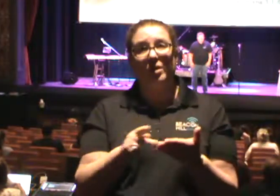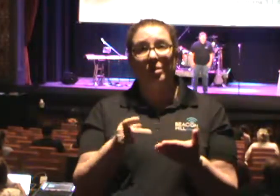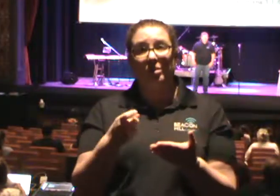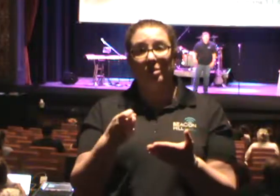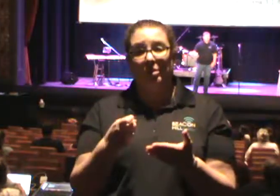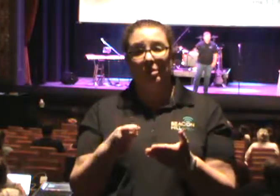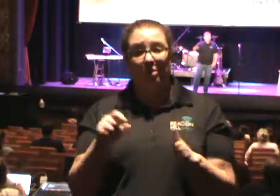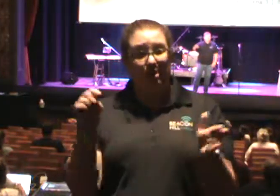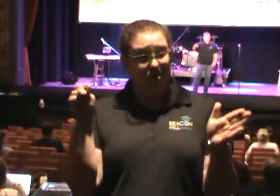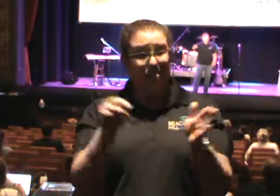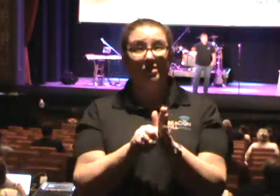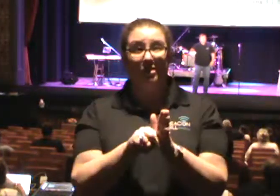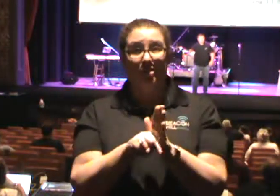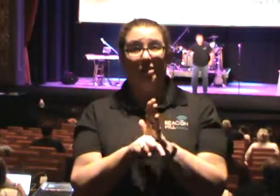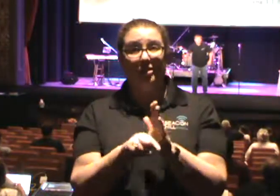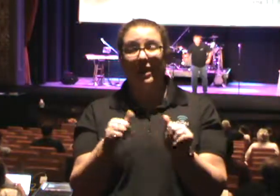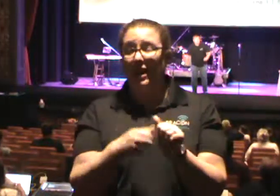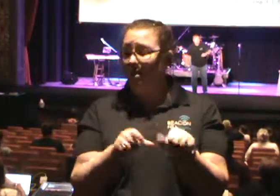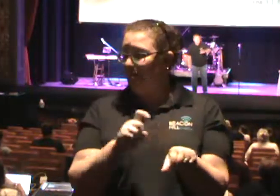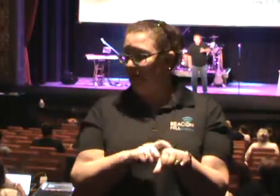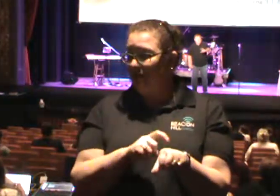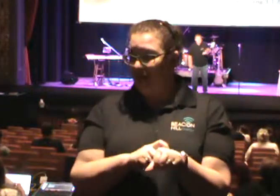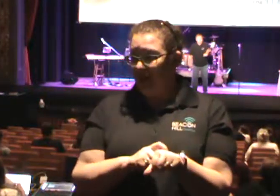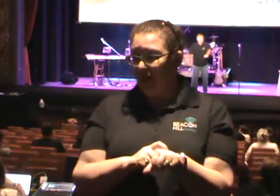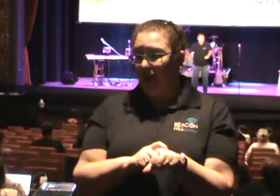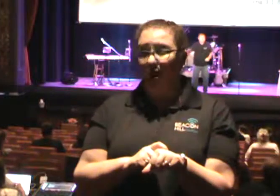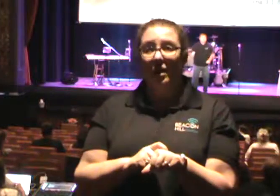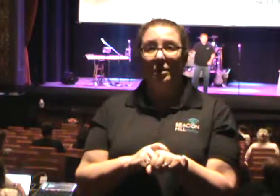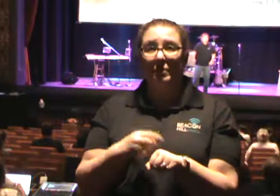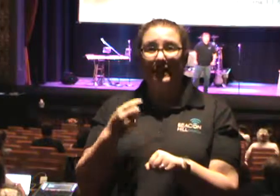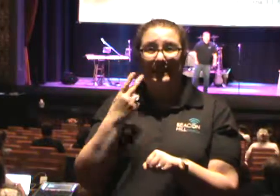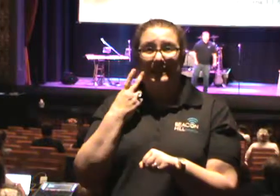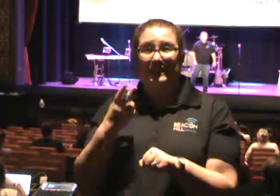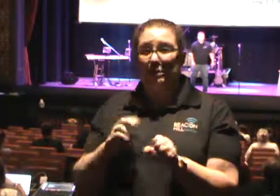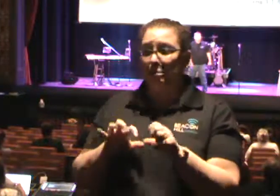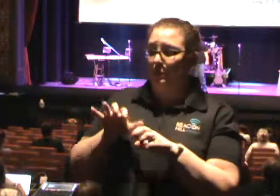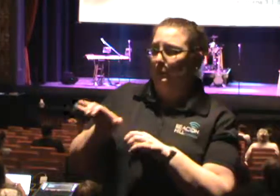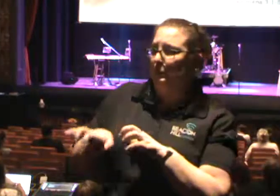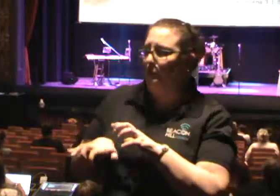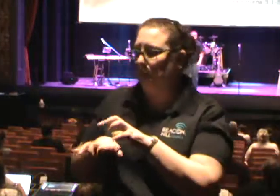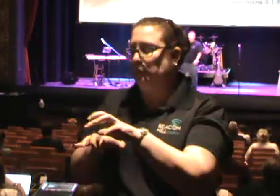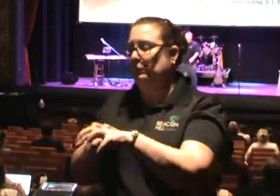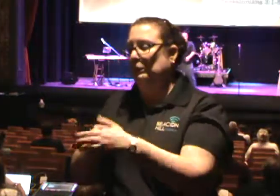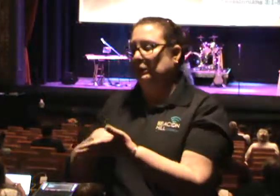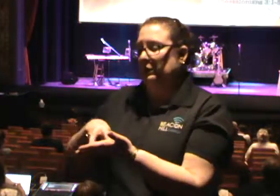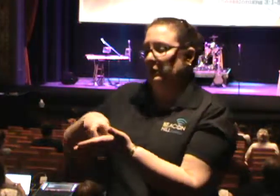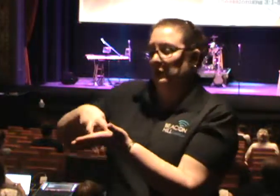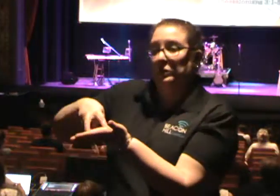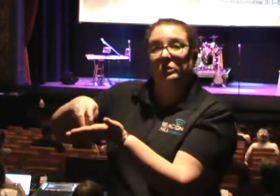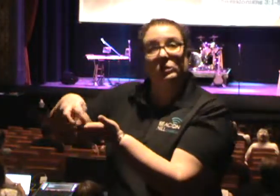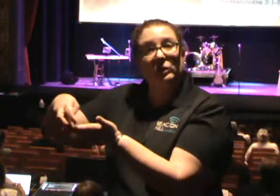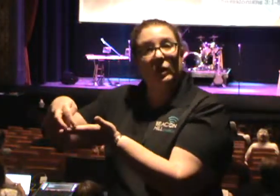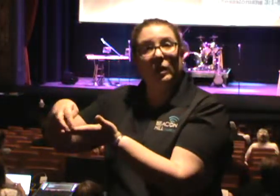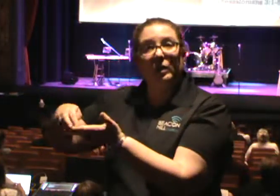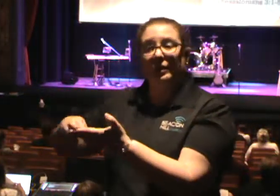and every time I could just picture him crawling out of the city limits to the next hill, and you know what he did? He got up and he kept on